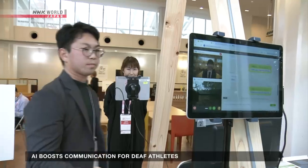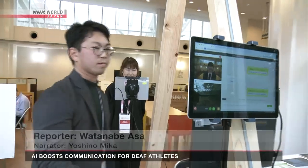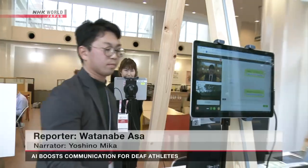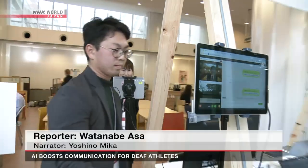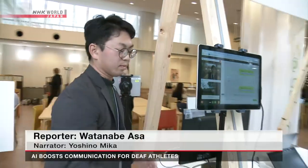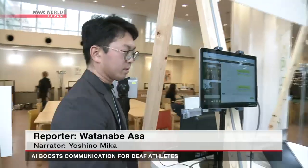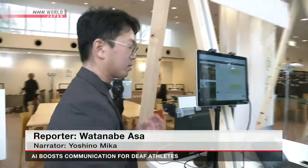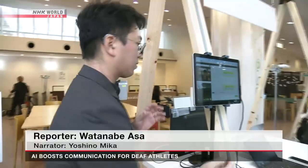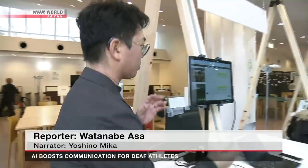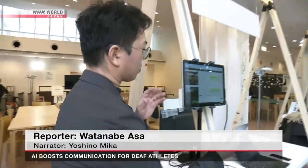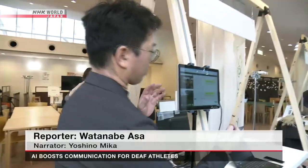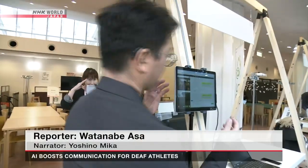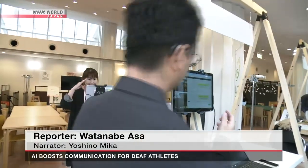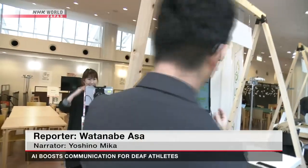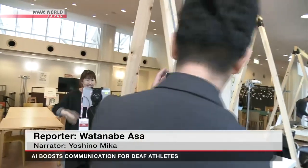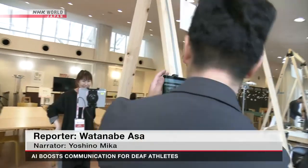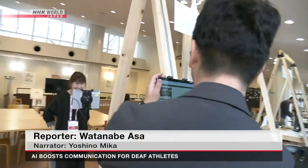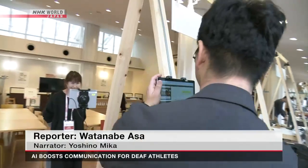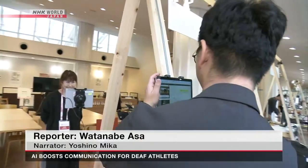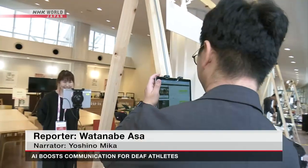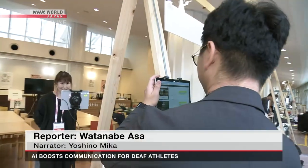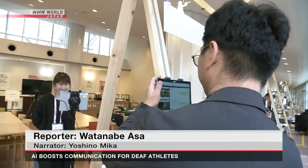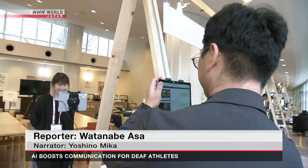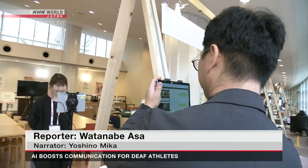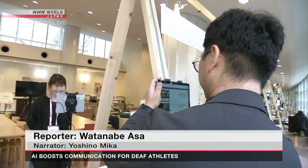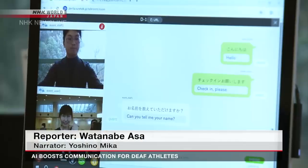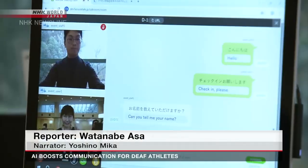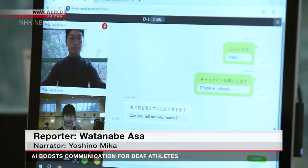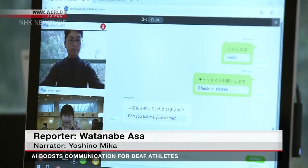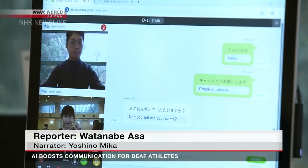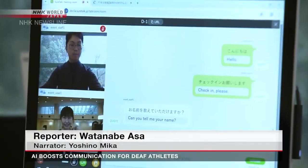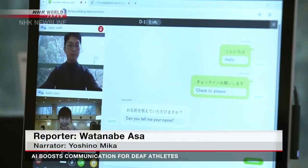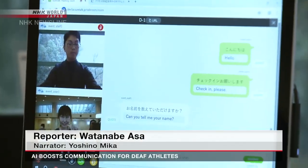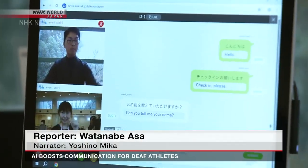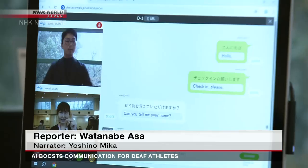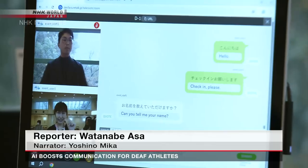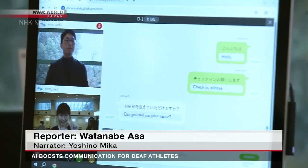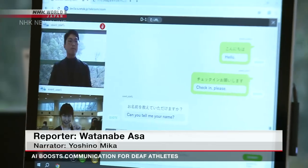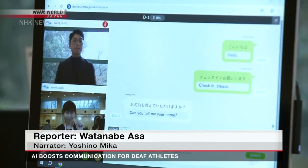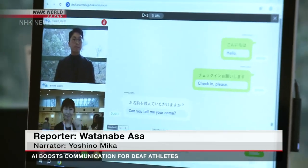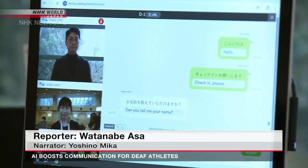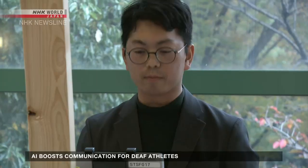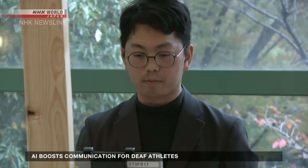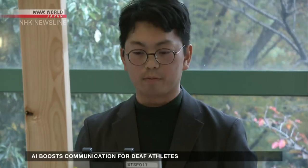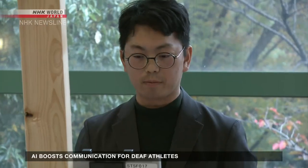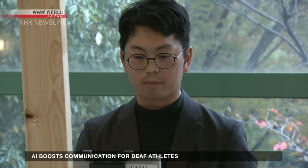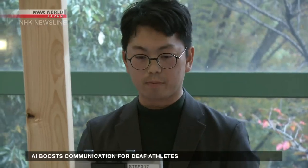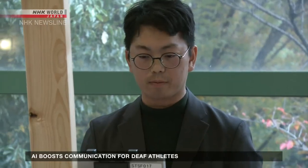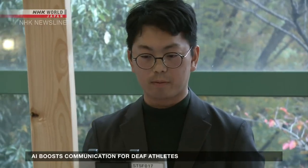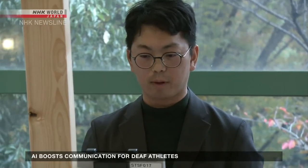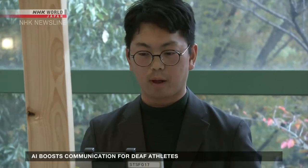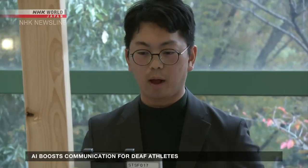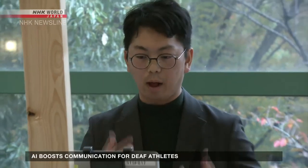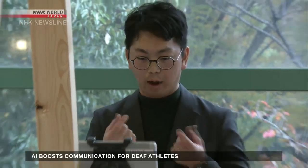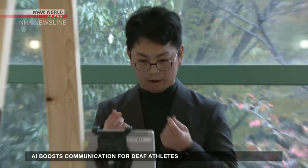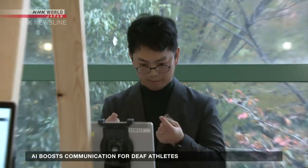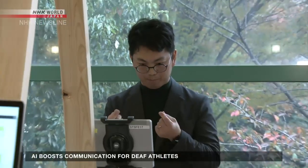Tokyo and the company say they hope to also use the system in hotels and tourist facilities. The,000,000 places. you.